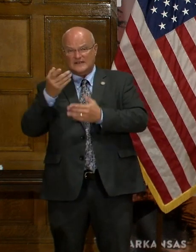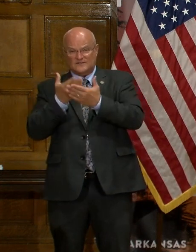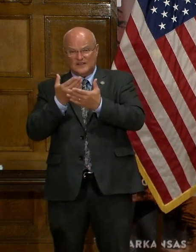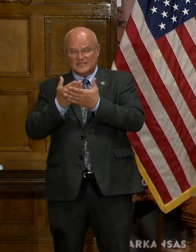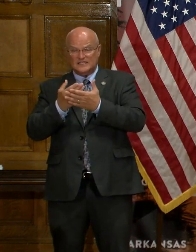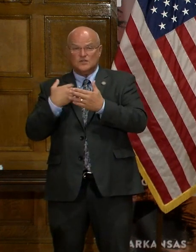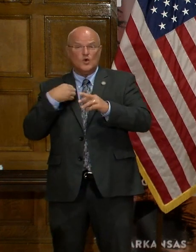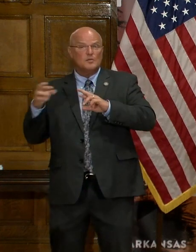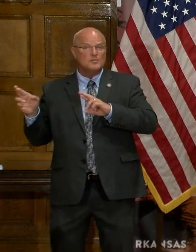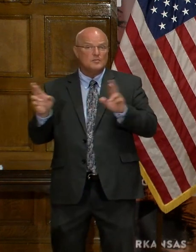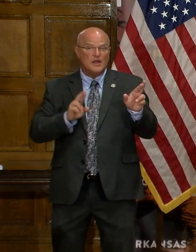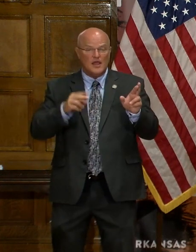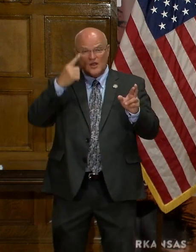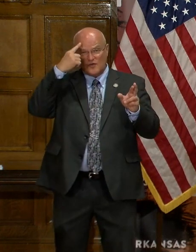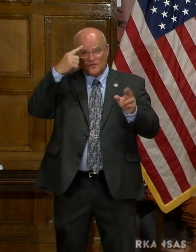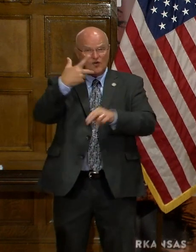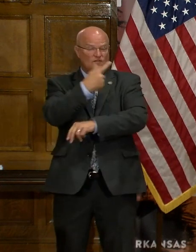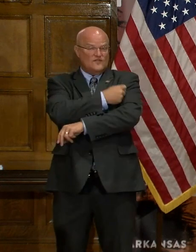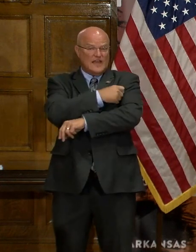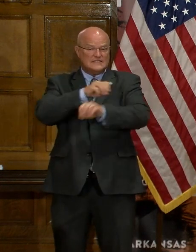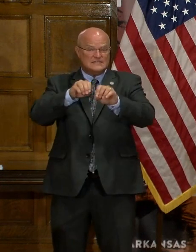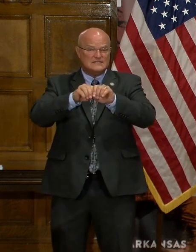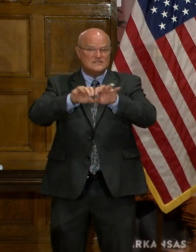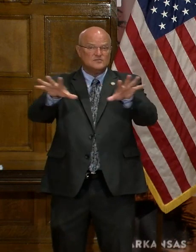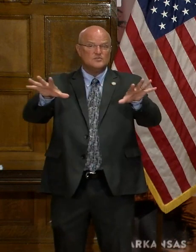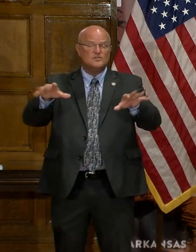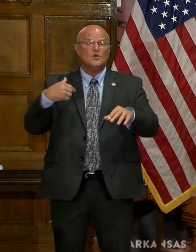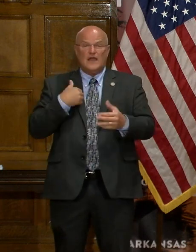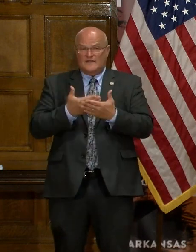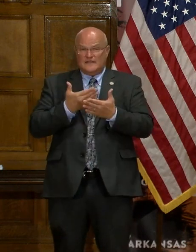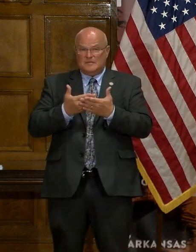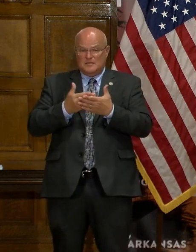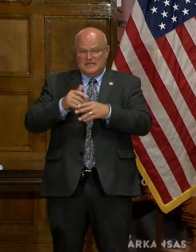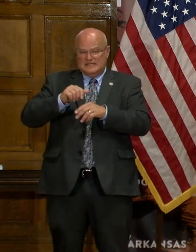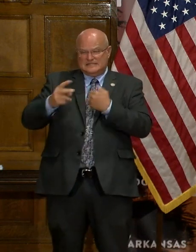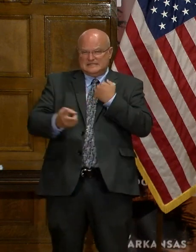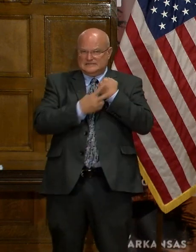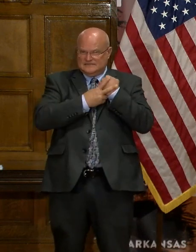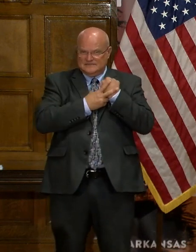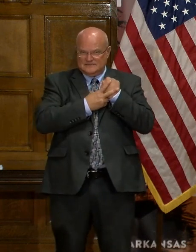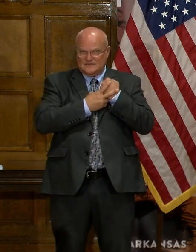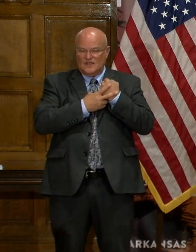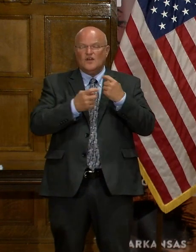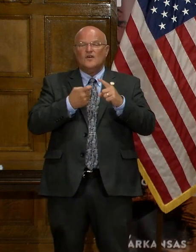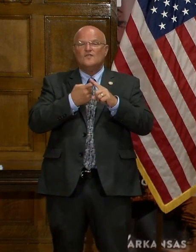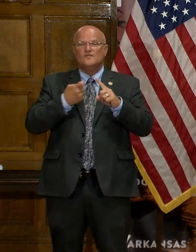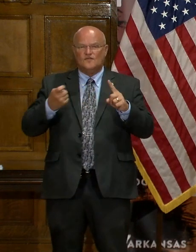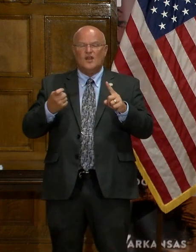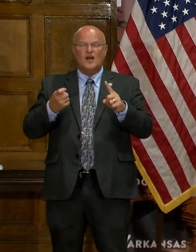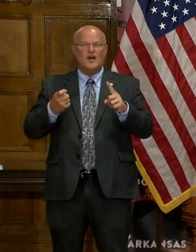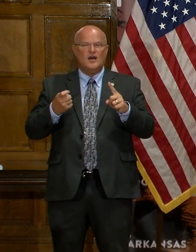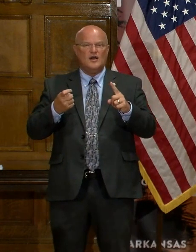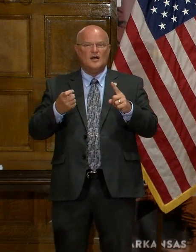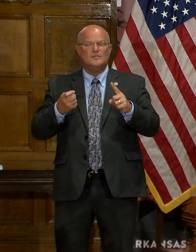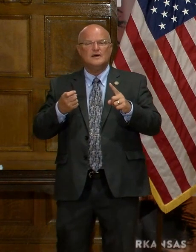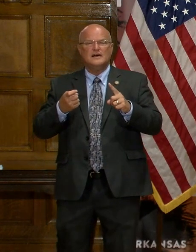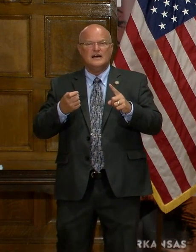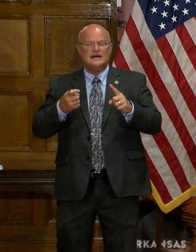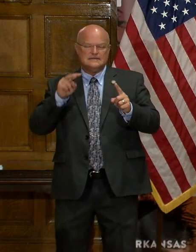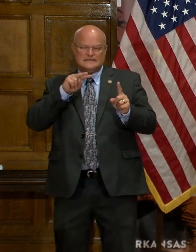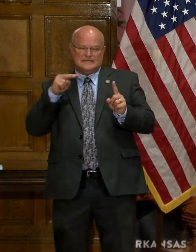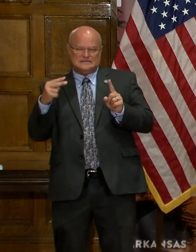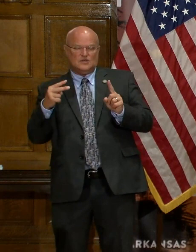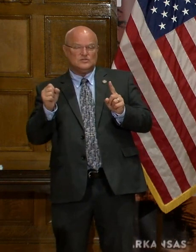prepared for vaccine distribution. So we have our money set aside for that purpose from an extent standpoint. And